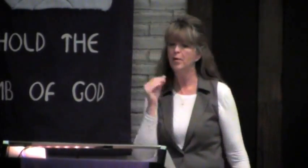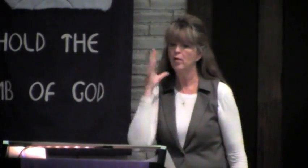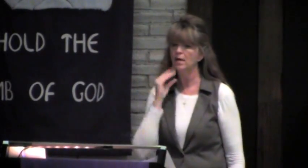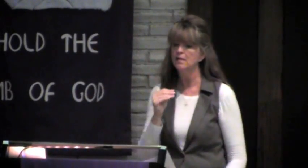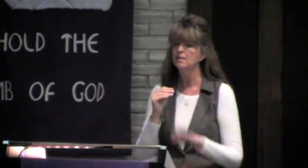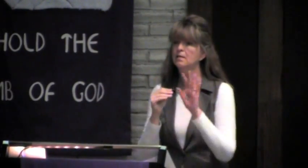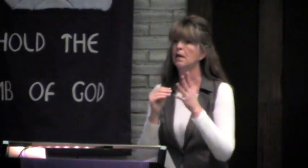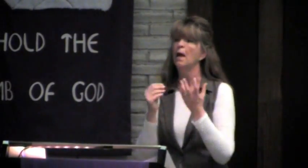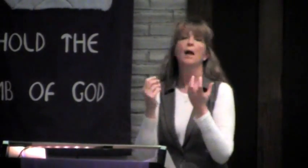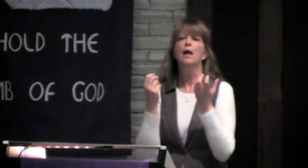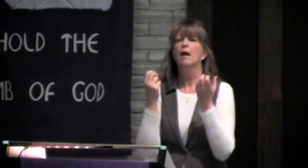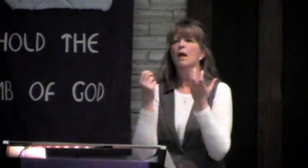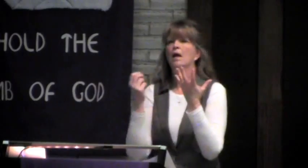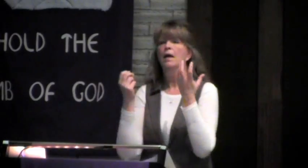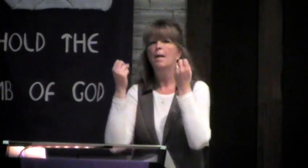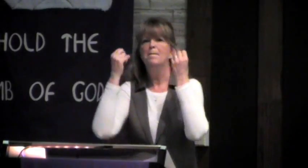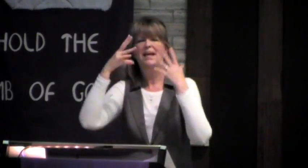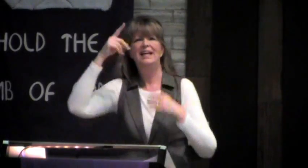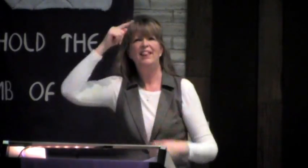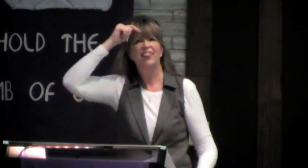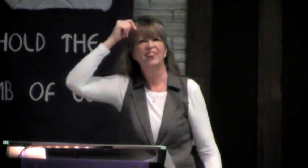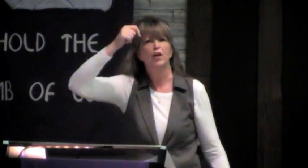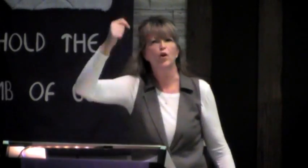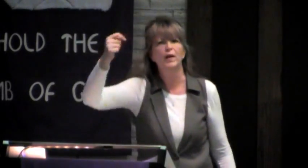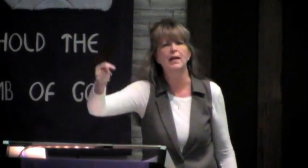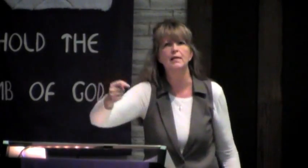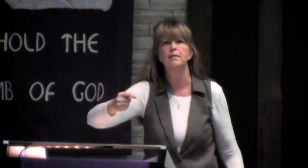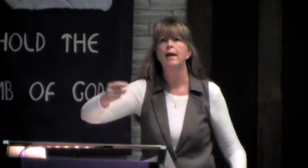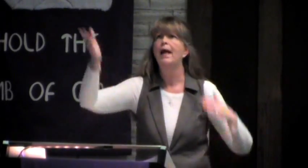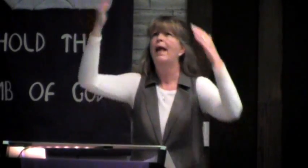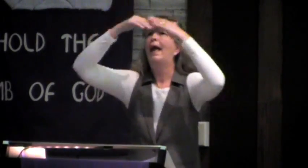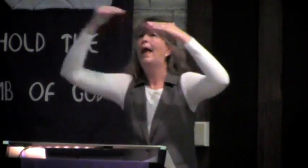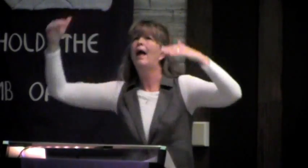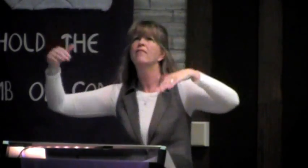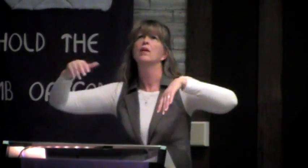And so about 14 years ago was when he changed from Saul to Paul.